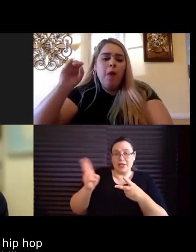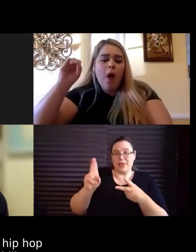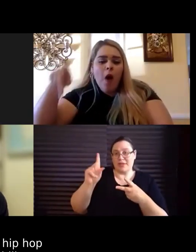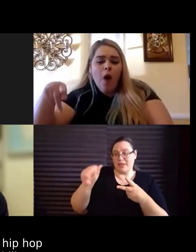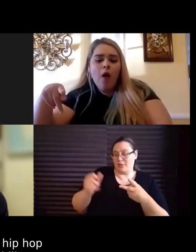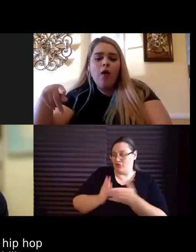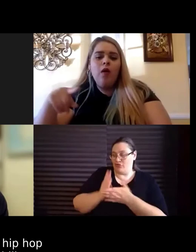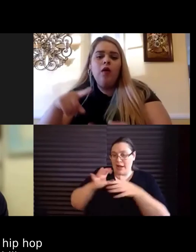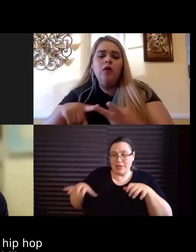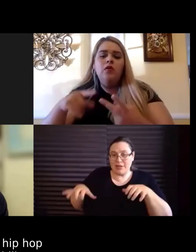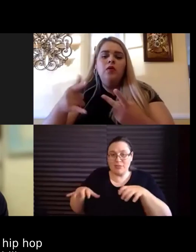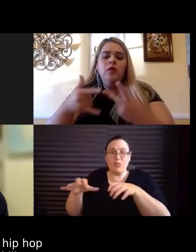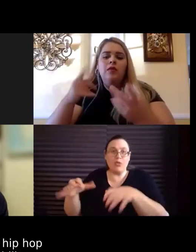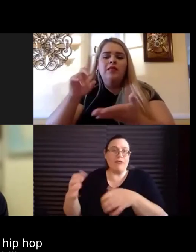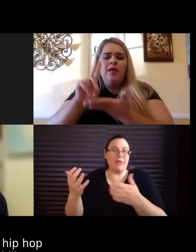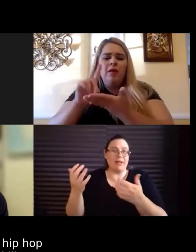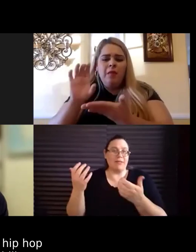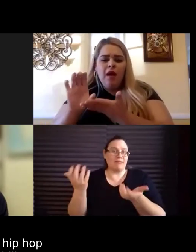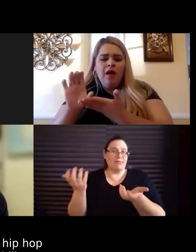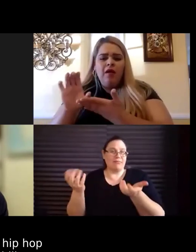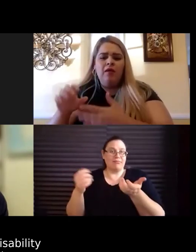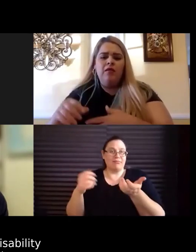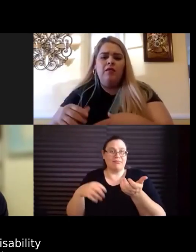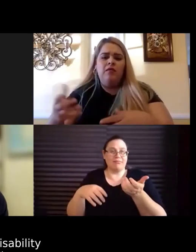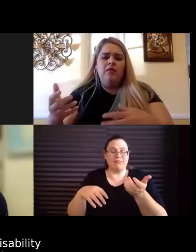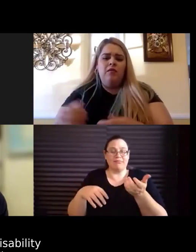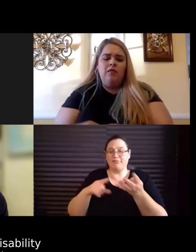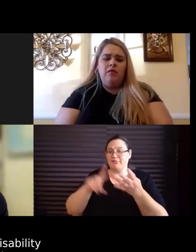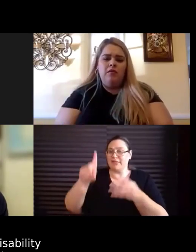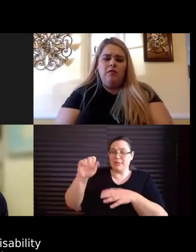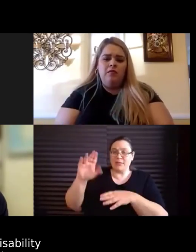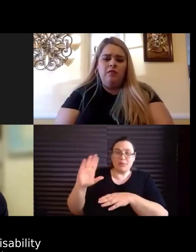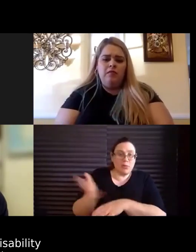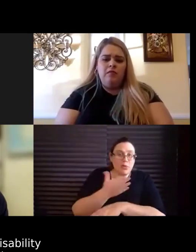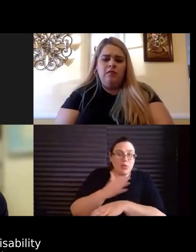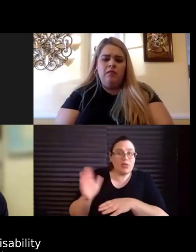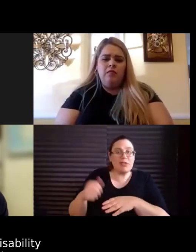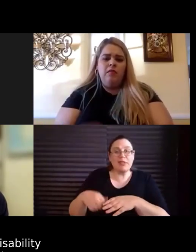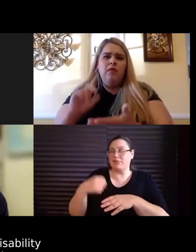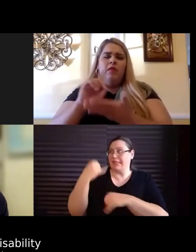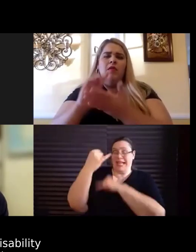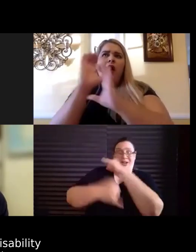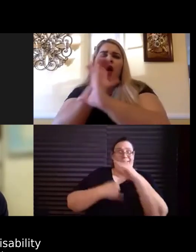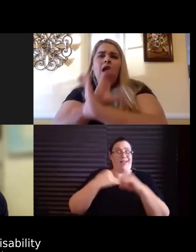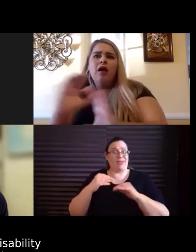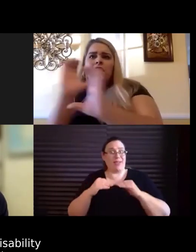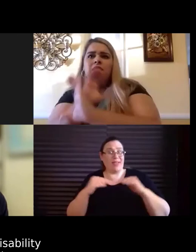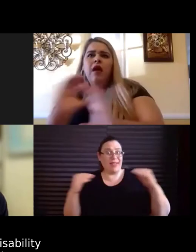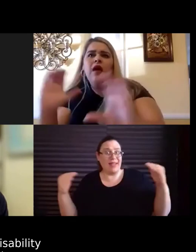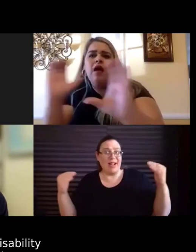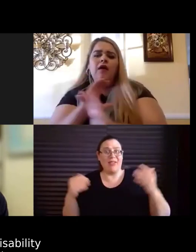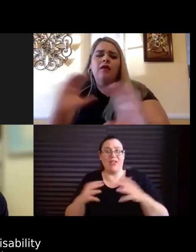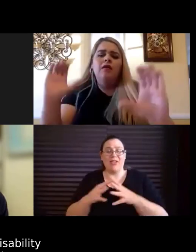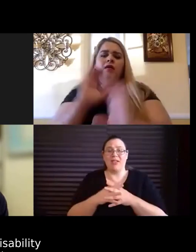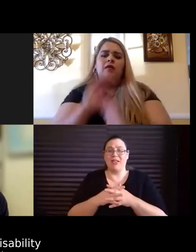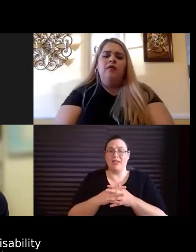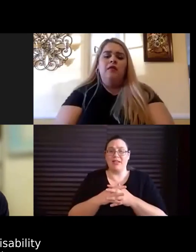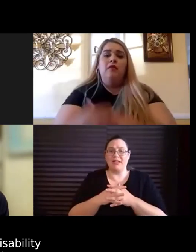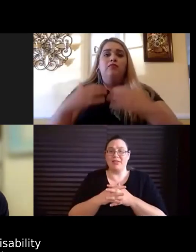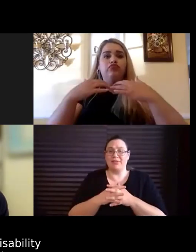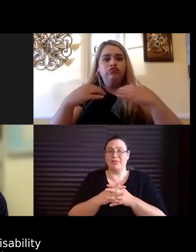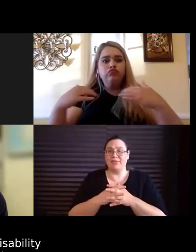the, the history of disability music internationally. You know, I'm a player, I'm a,